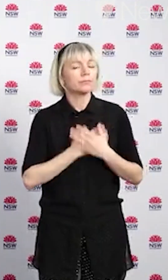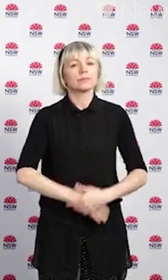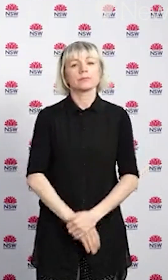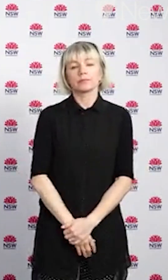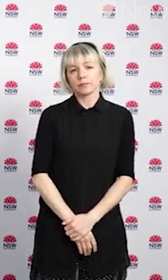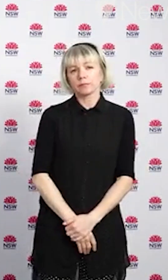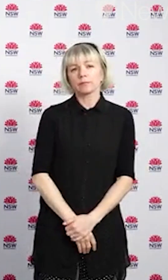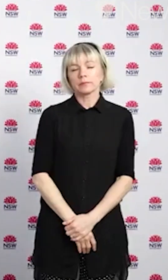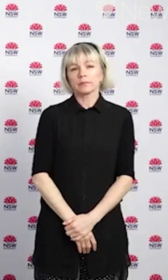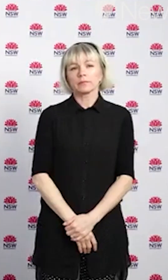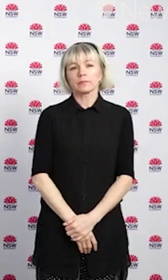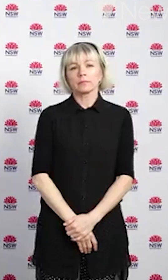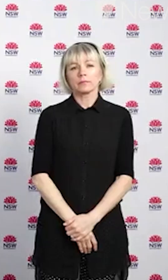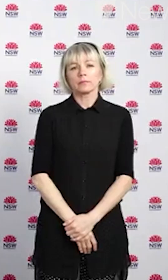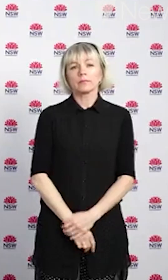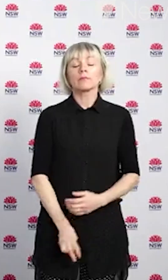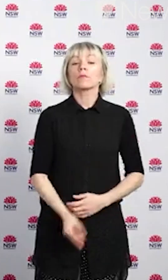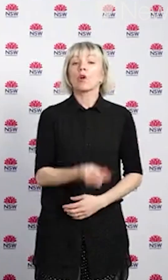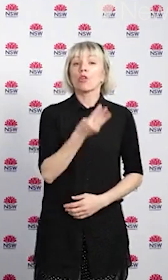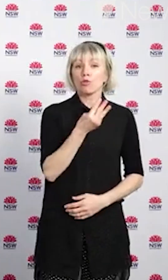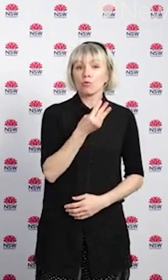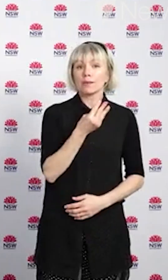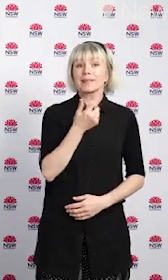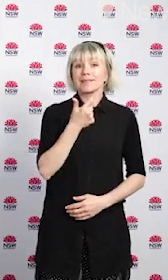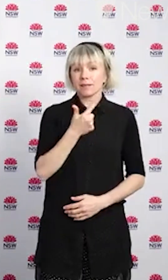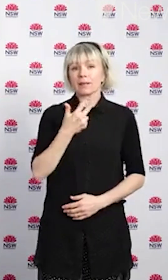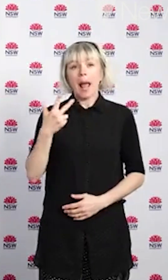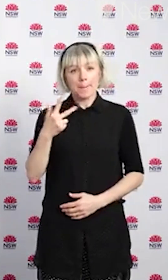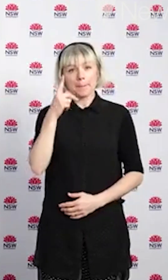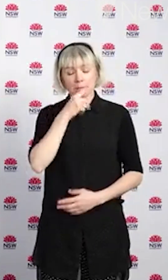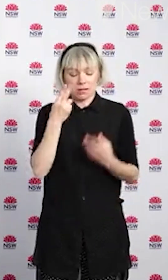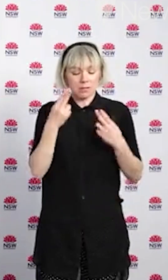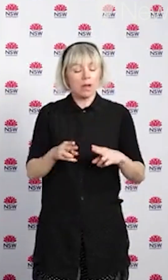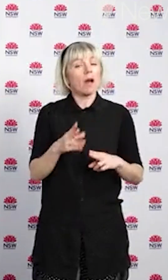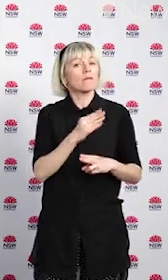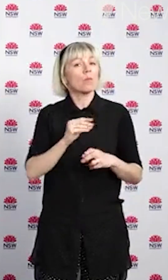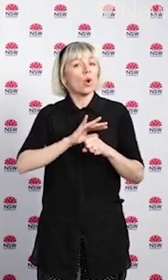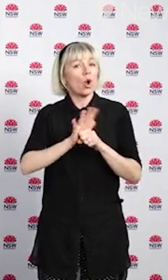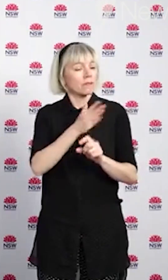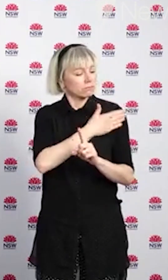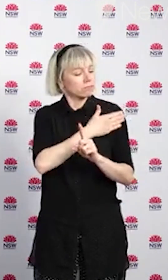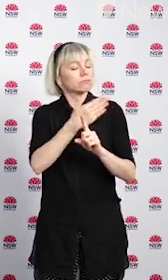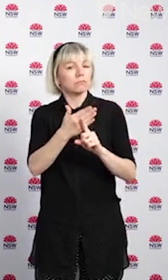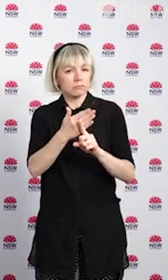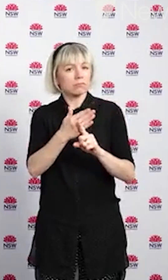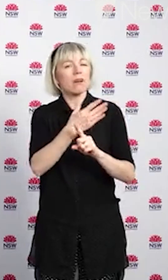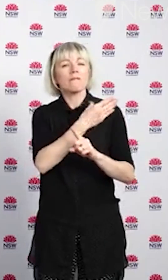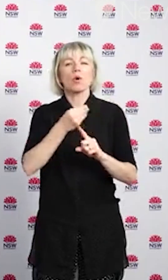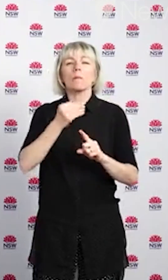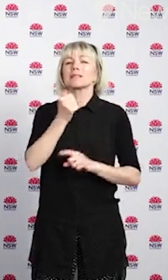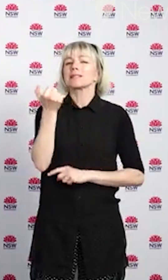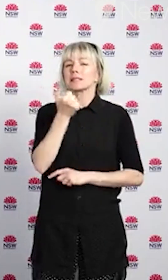There have now been 378 deaths in people with COVID in New South Wales since the 16th of June 2021